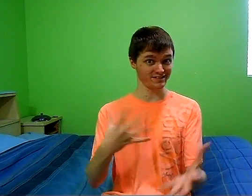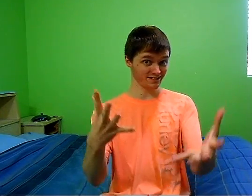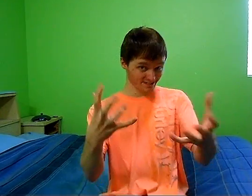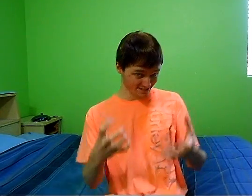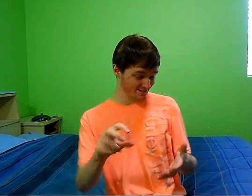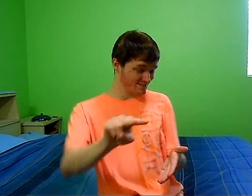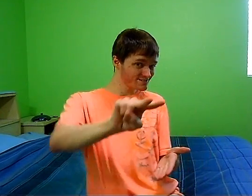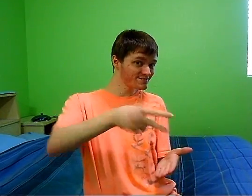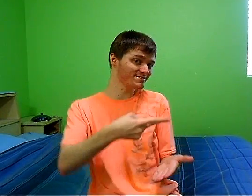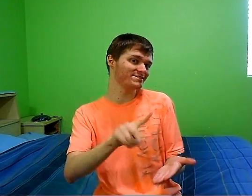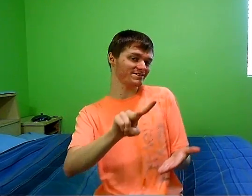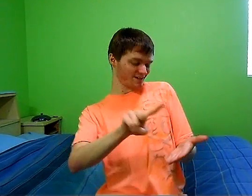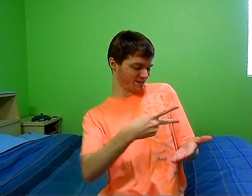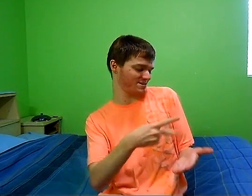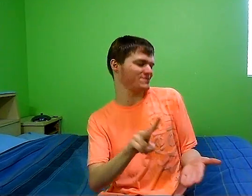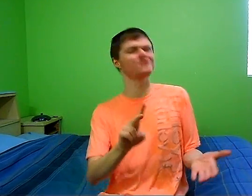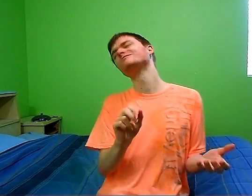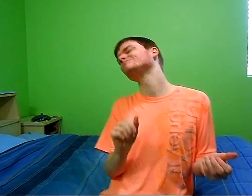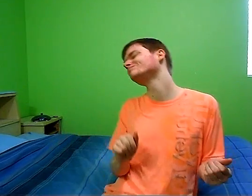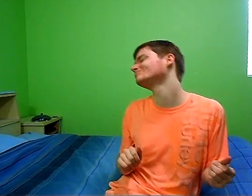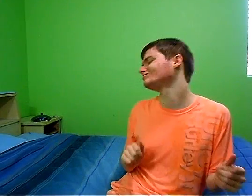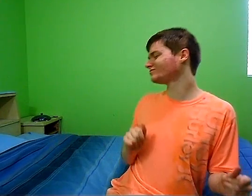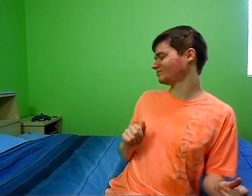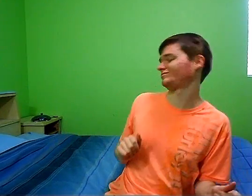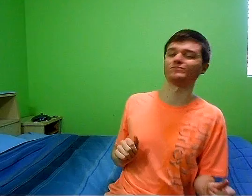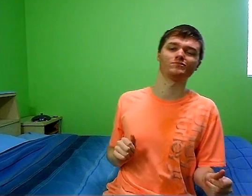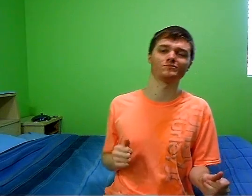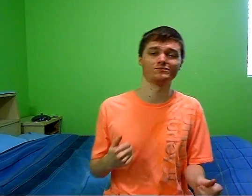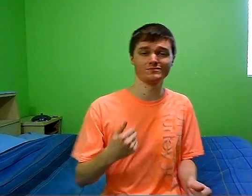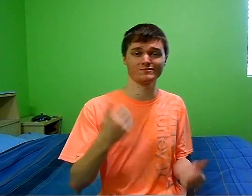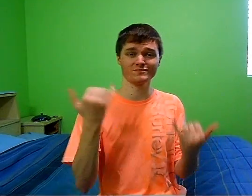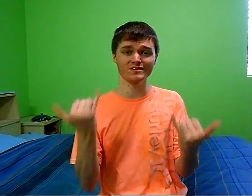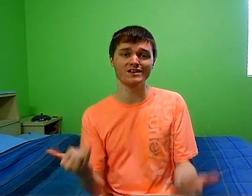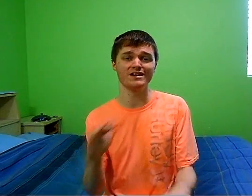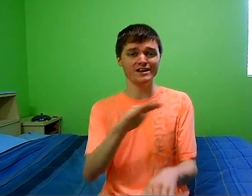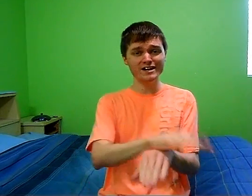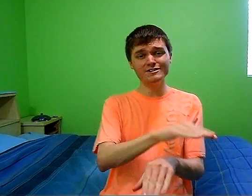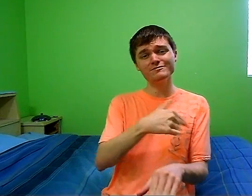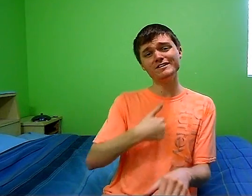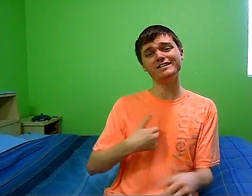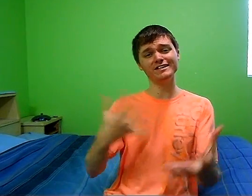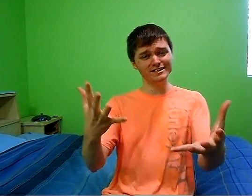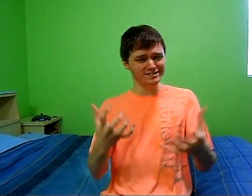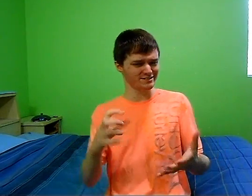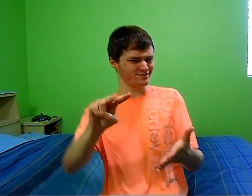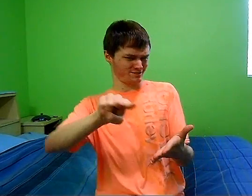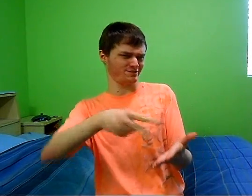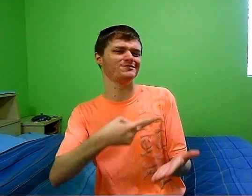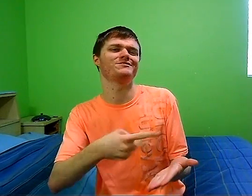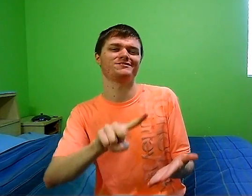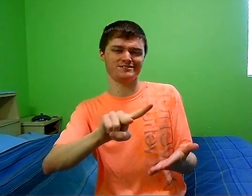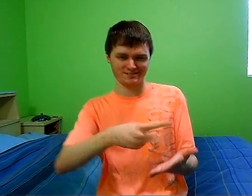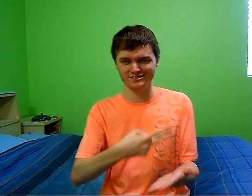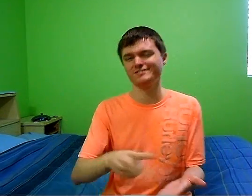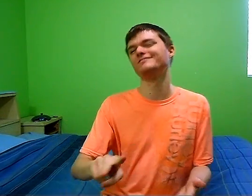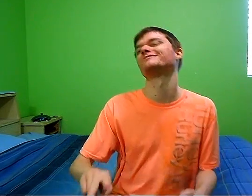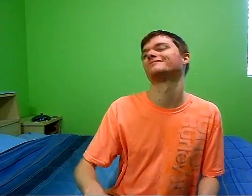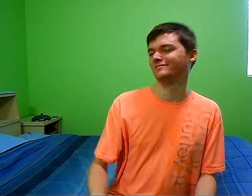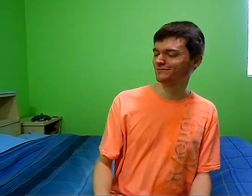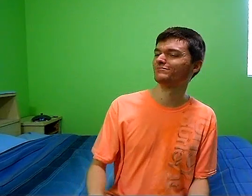like dancing tonight Oh, oh, oh, oh, oh, I feel like dancing tonight I